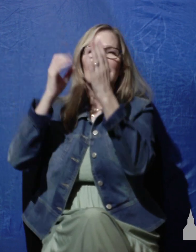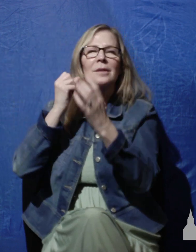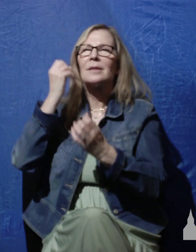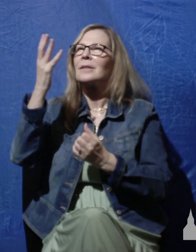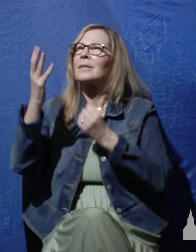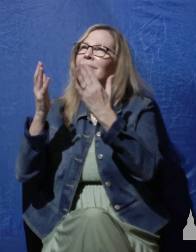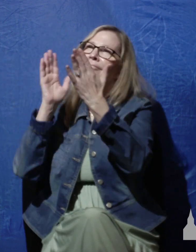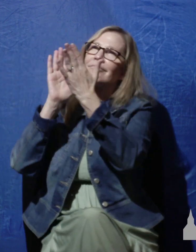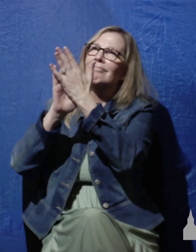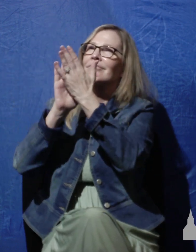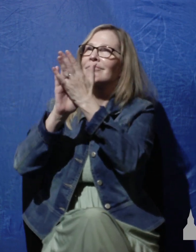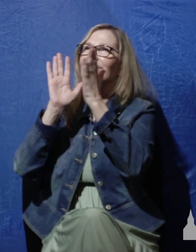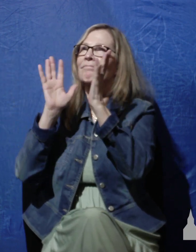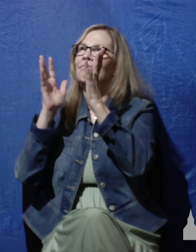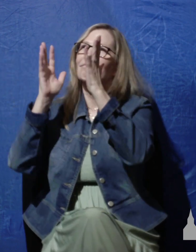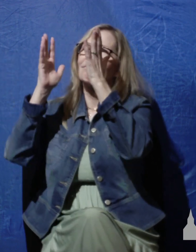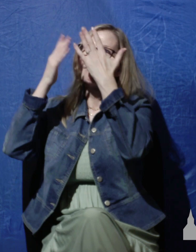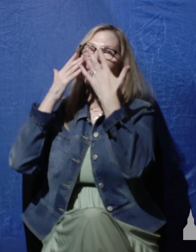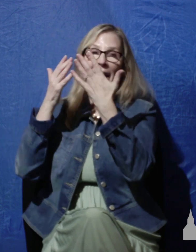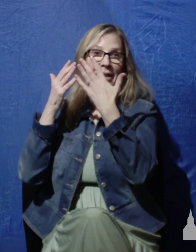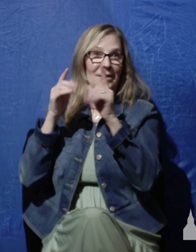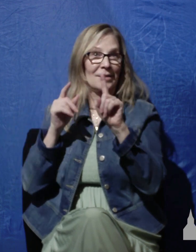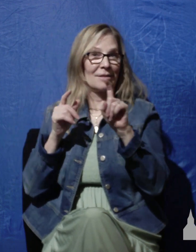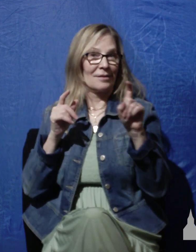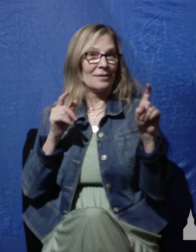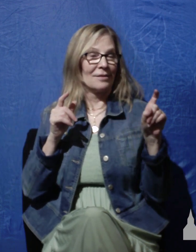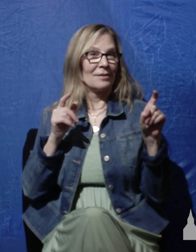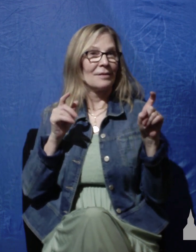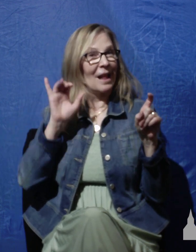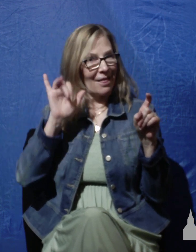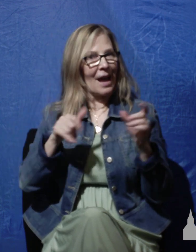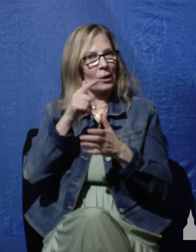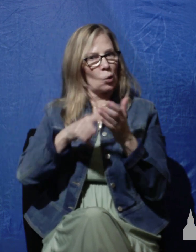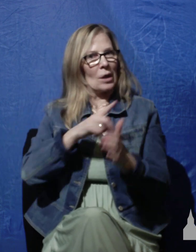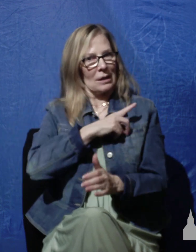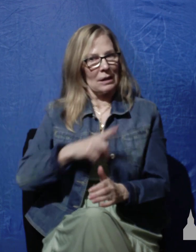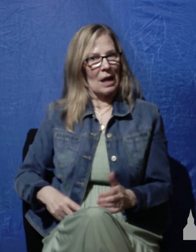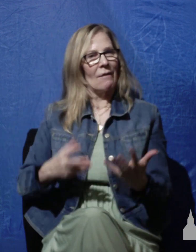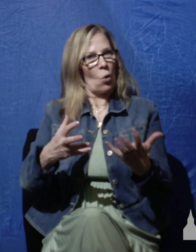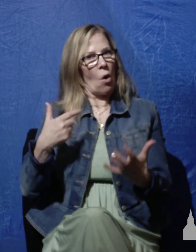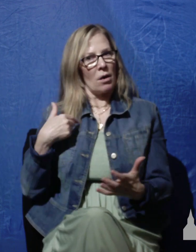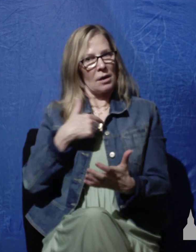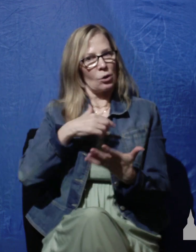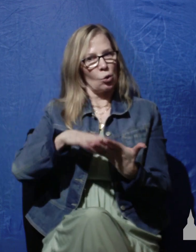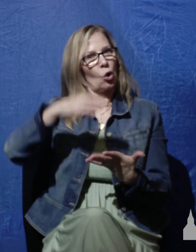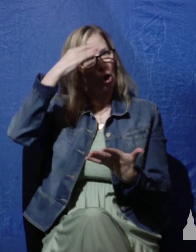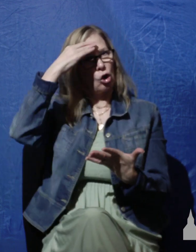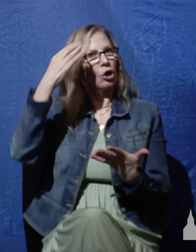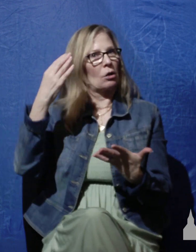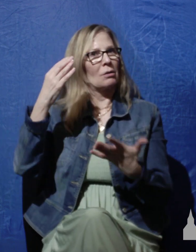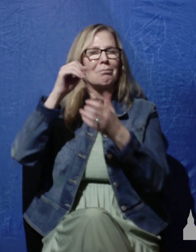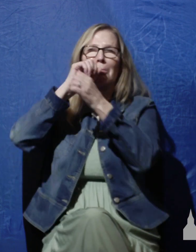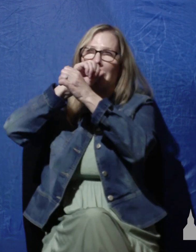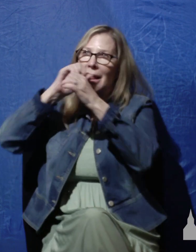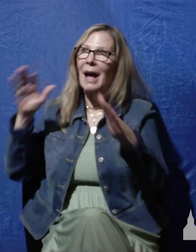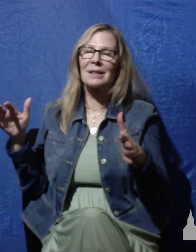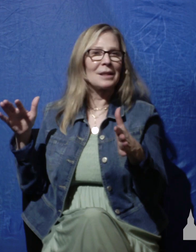as you give him thanks this is what David wants us to learn so that we bless the Lord and forget none of his